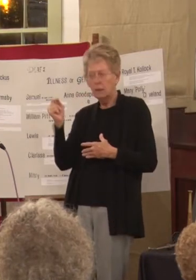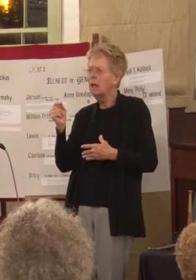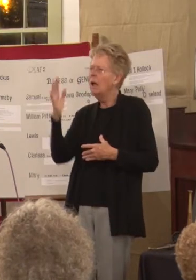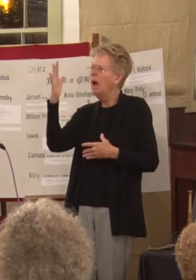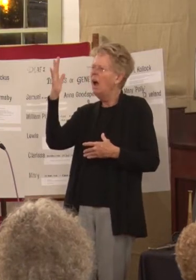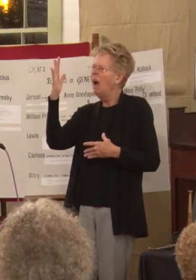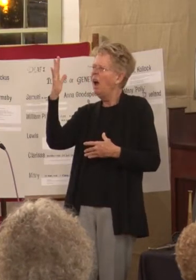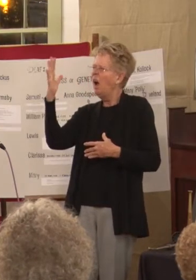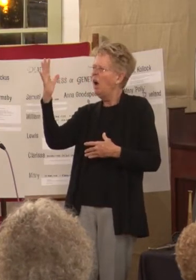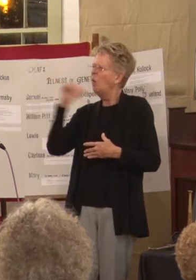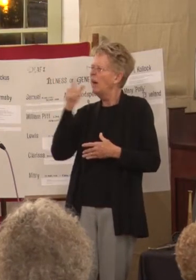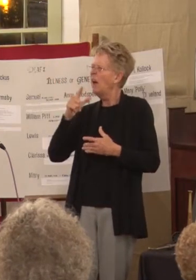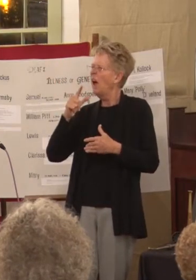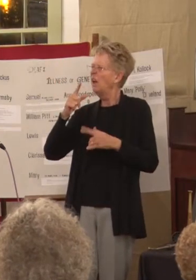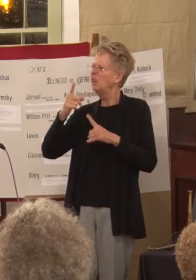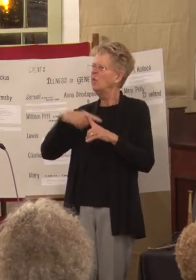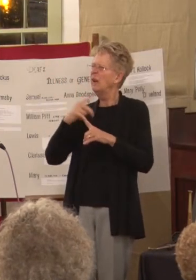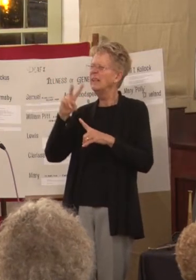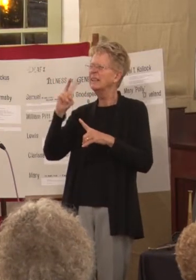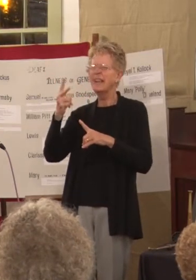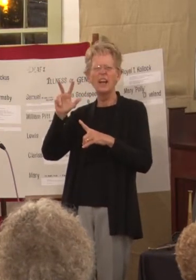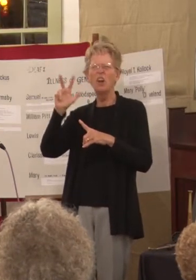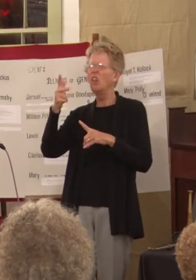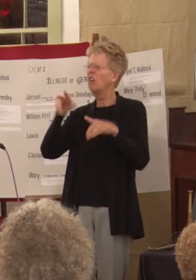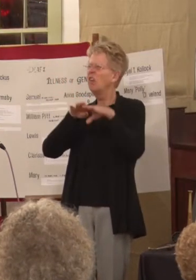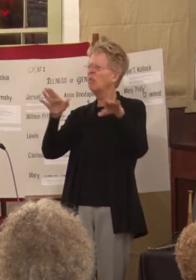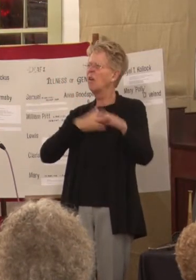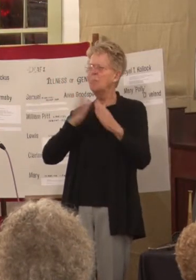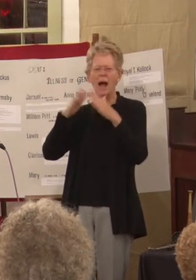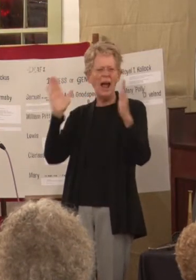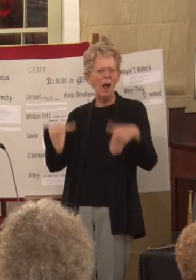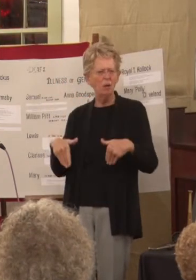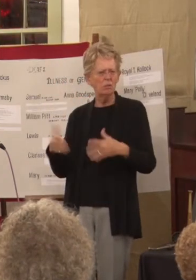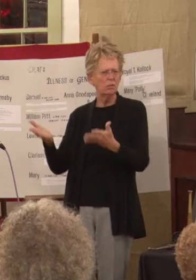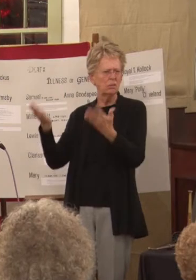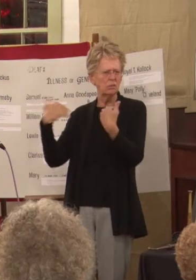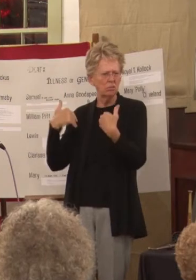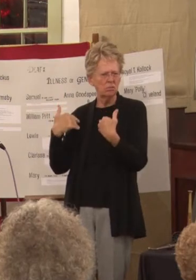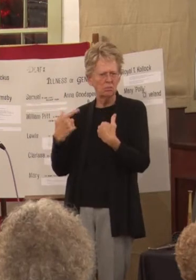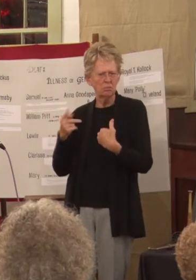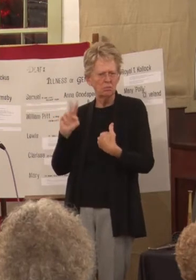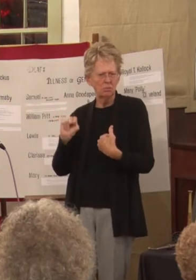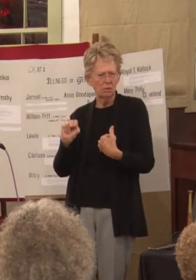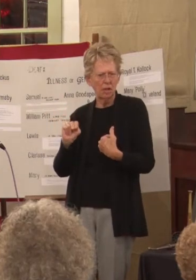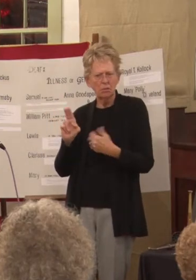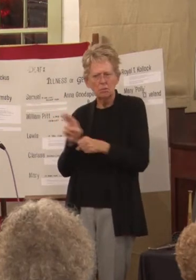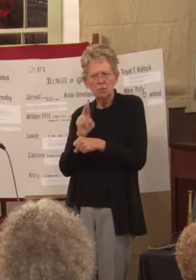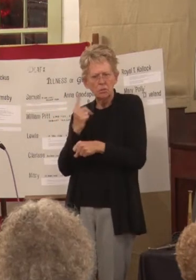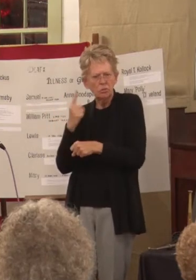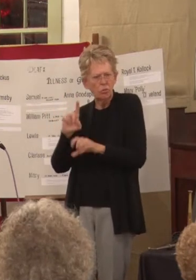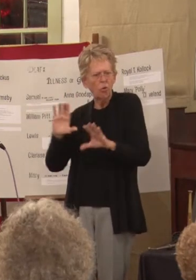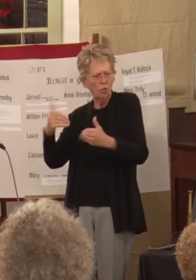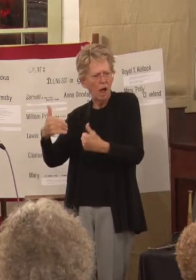rent the second and third story of my house, and that way, it could be used for classrooms or whatever.